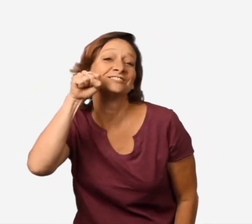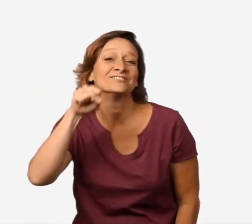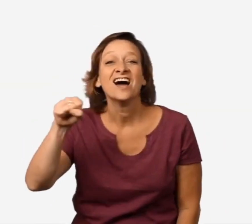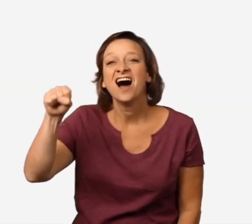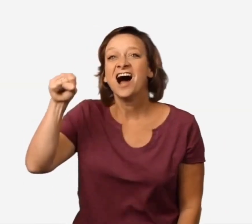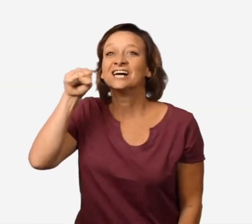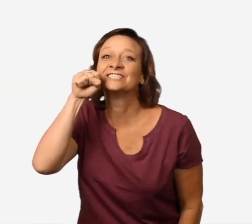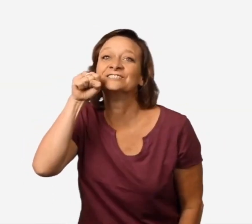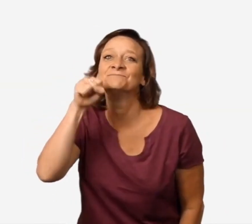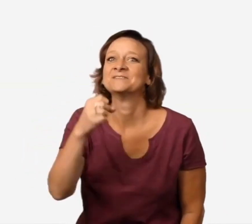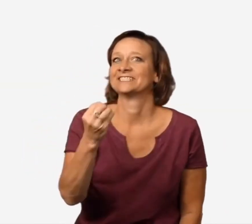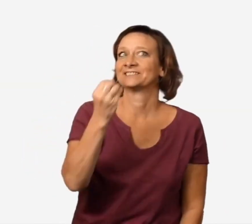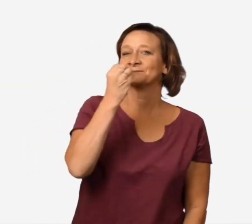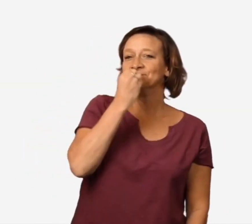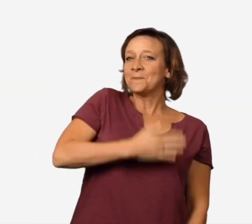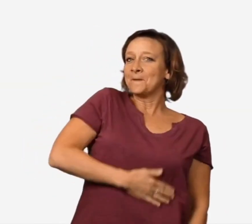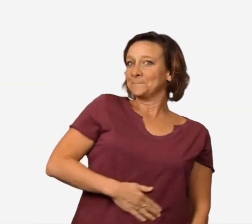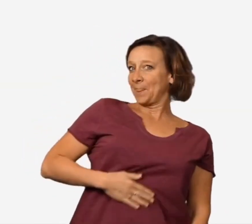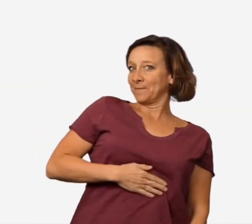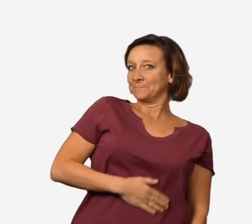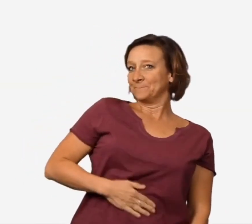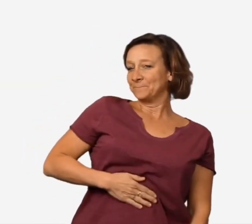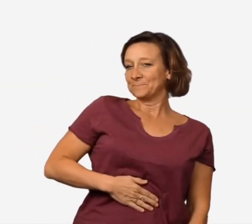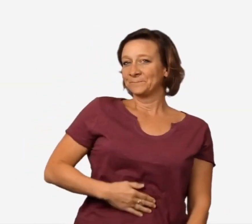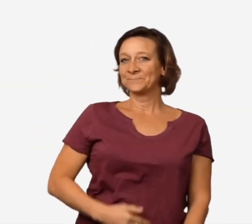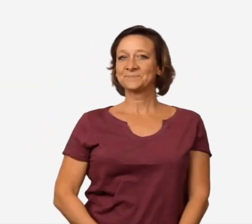Celery. Celery. Eat, yum, yum.